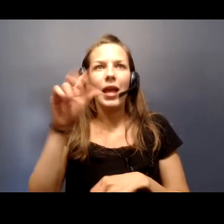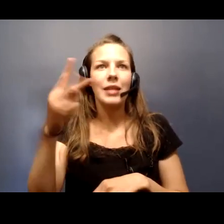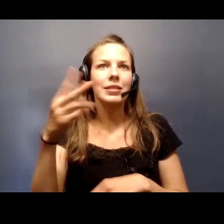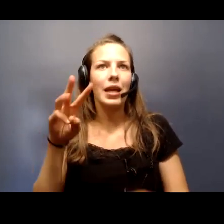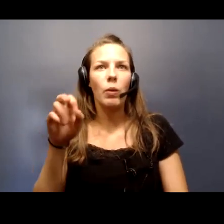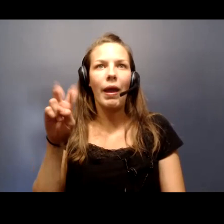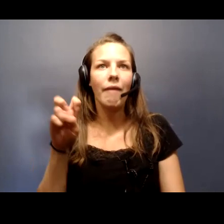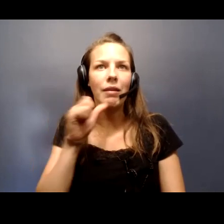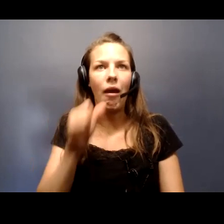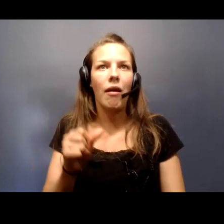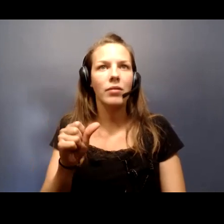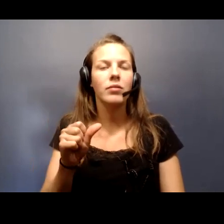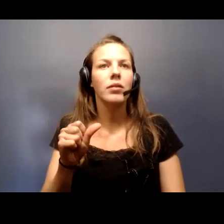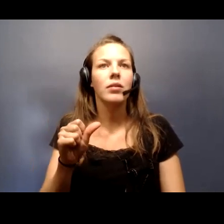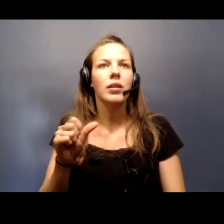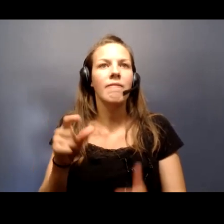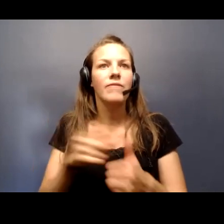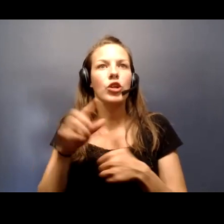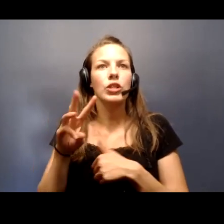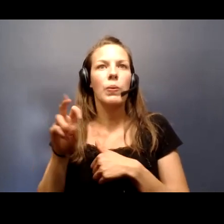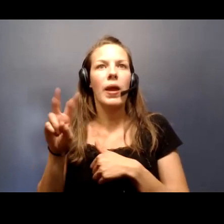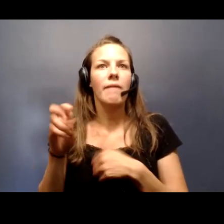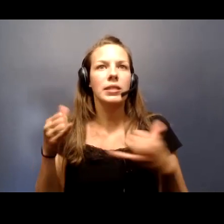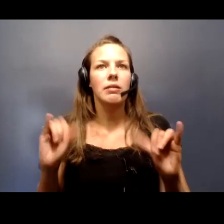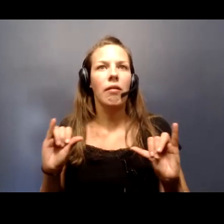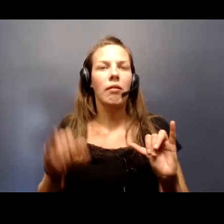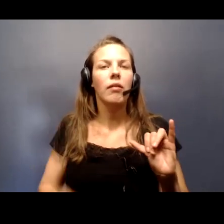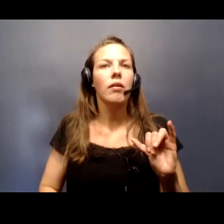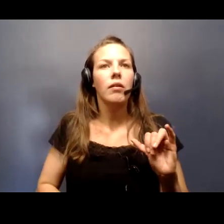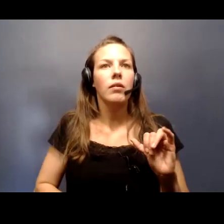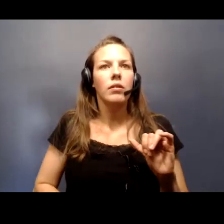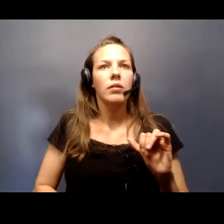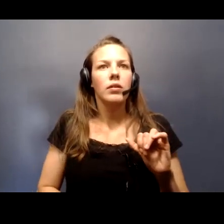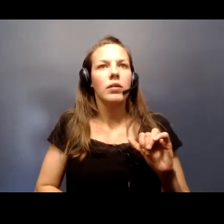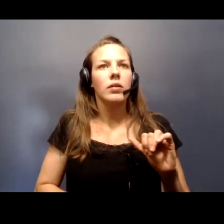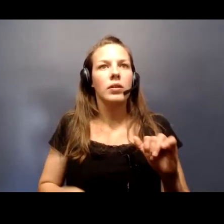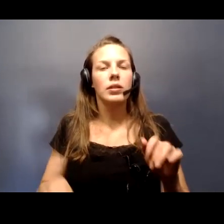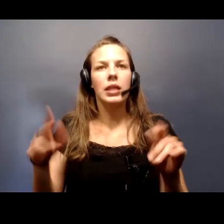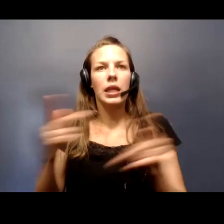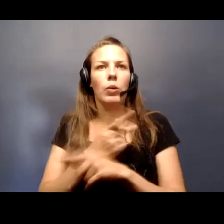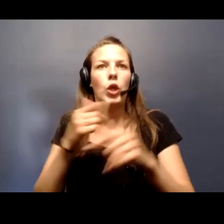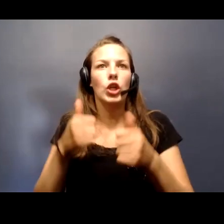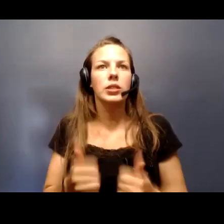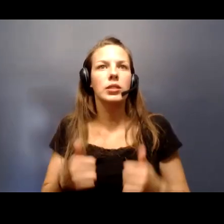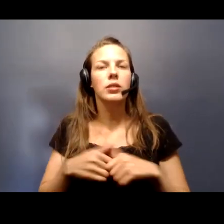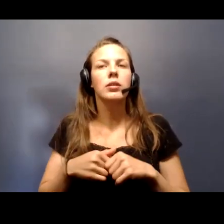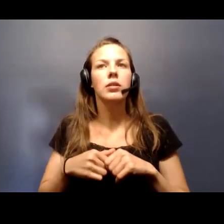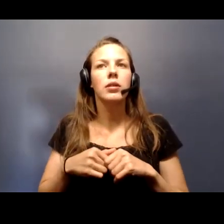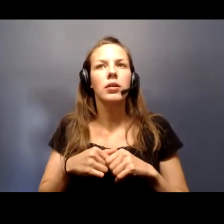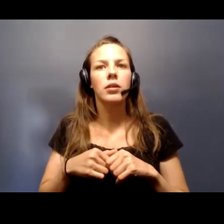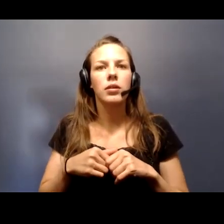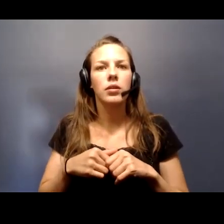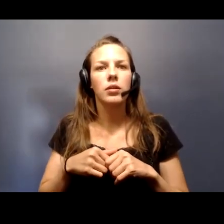This is just the first wave getting worse as